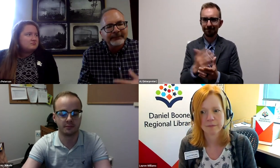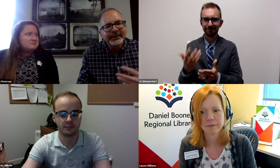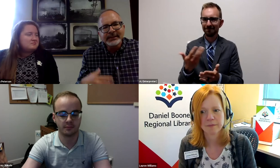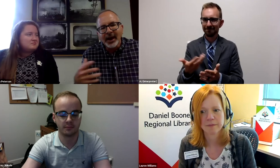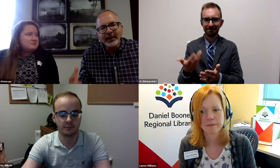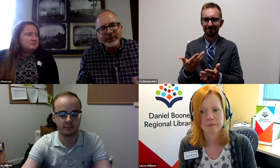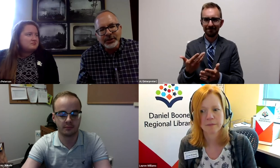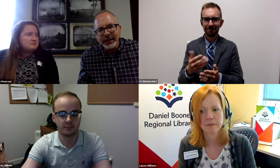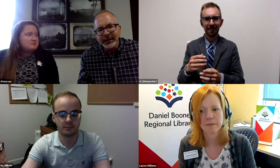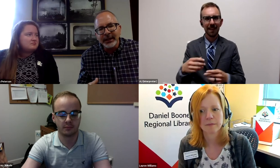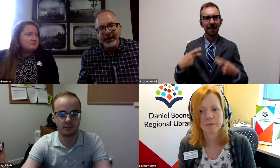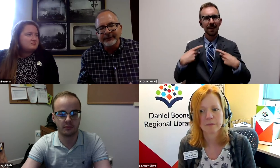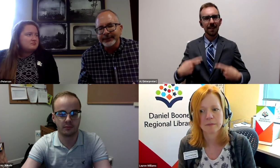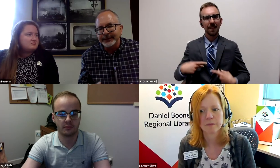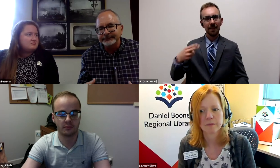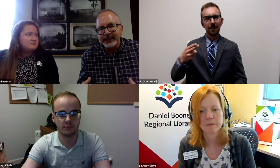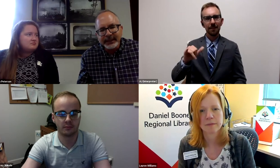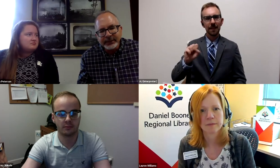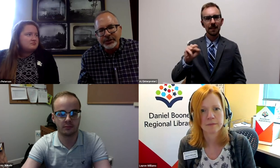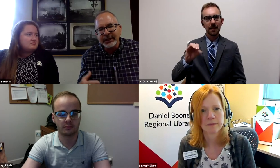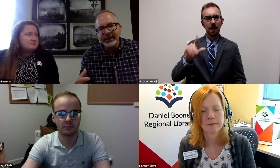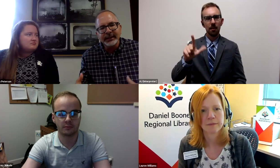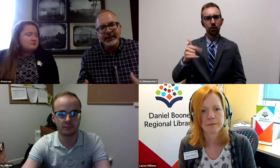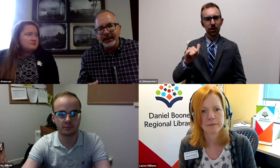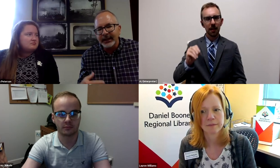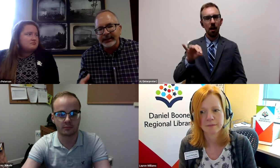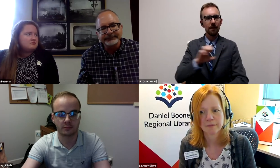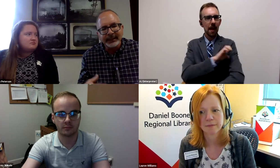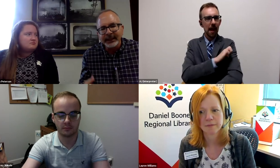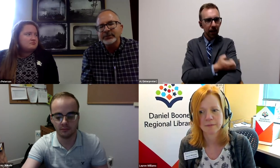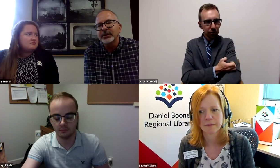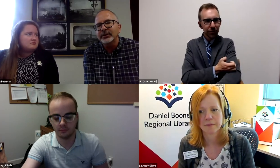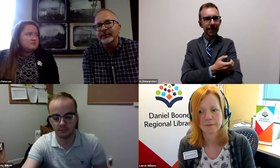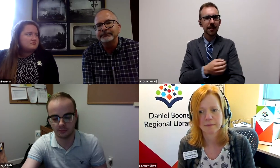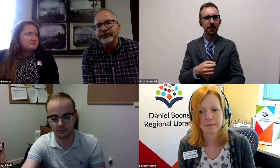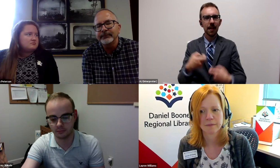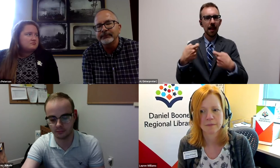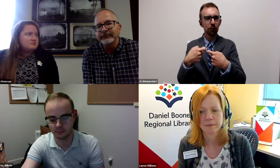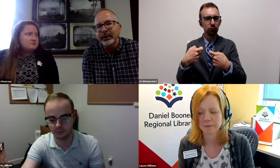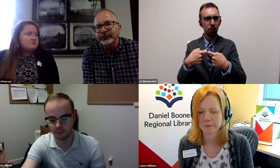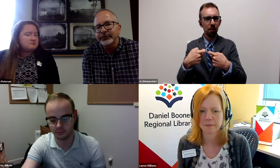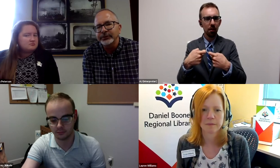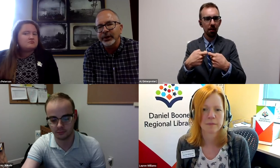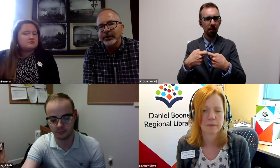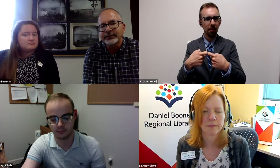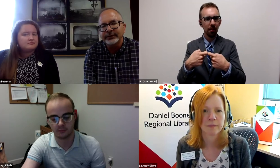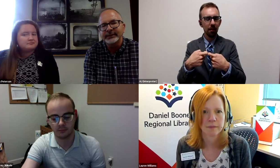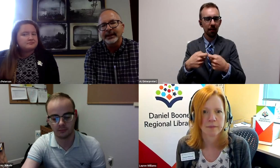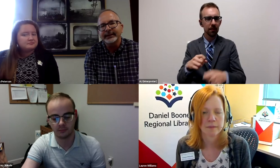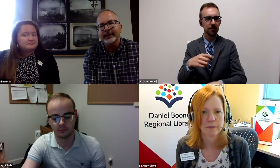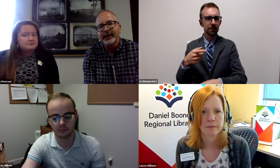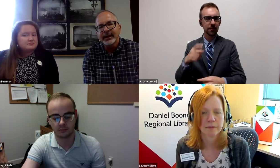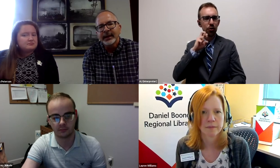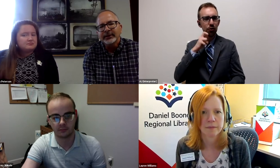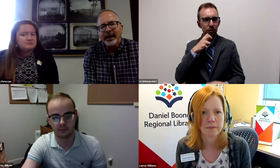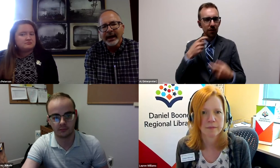this physiology of energy, electrical impulses to nerves and things